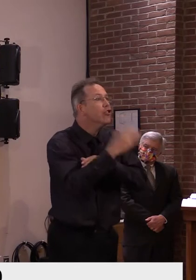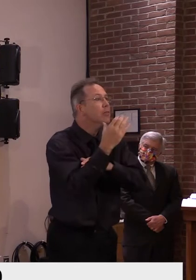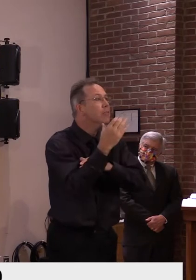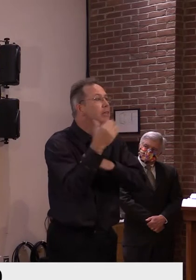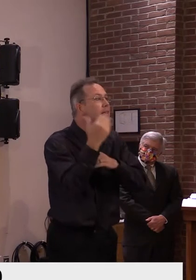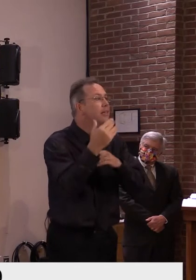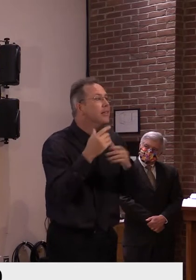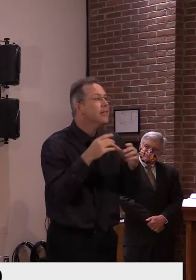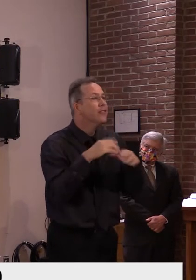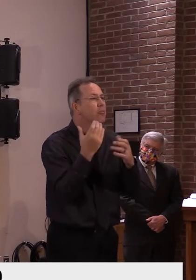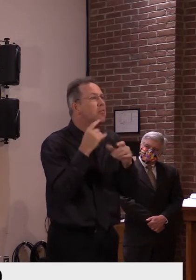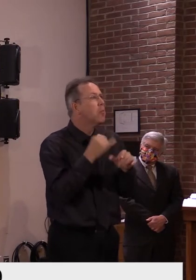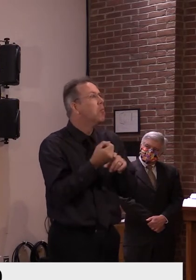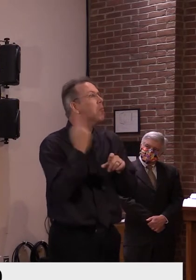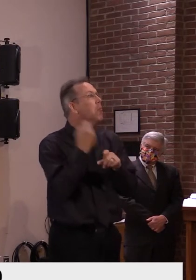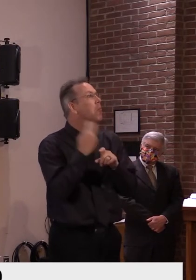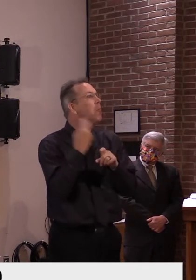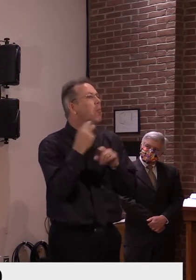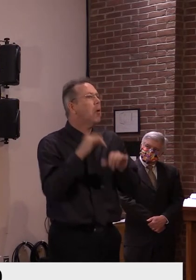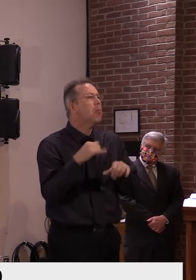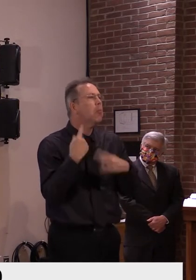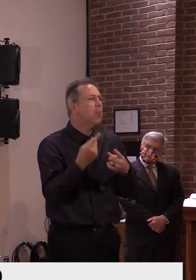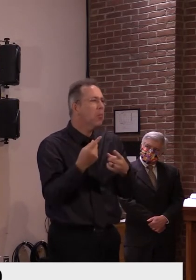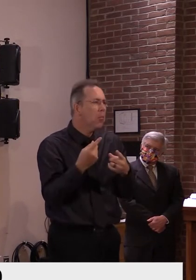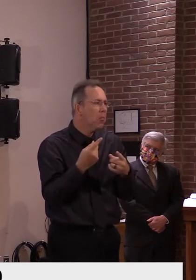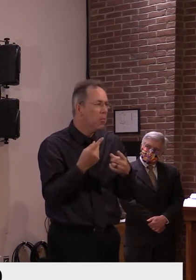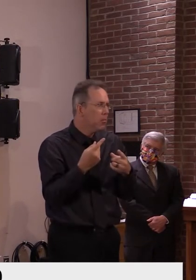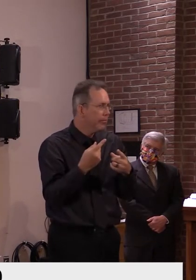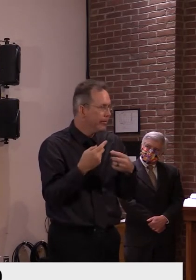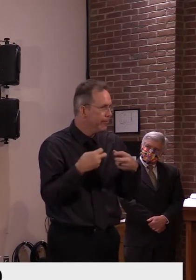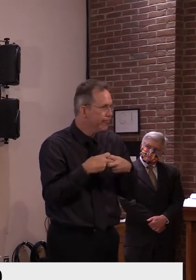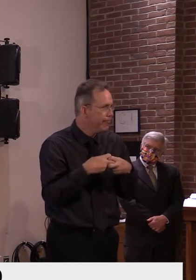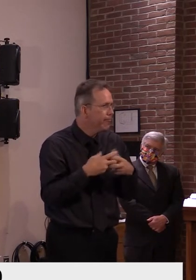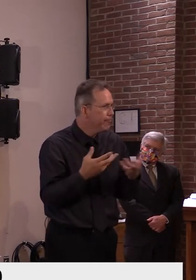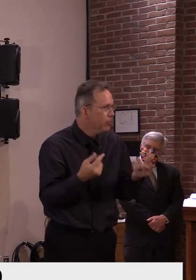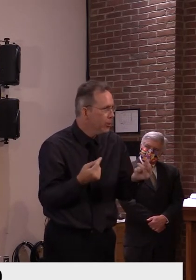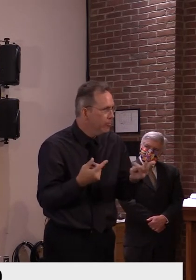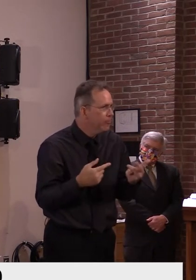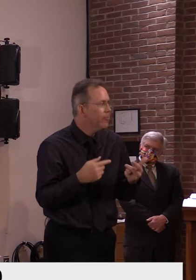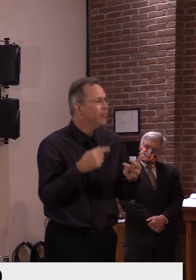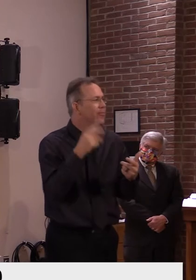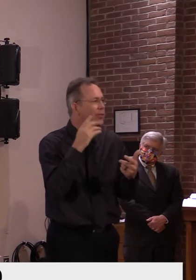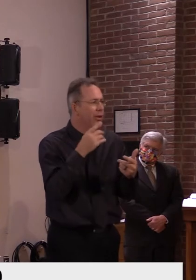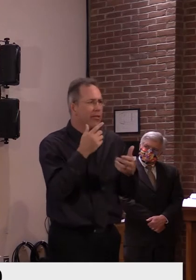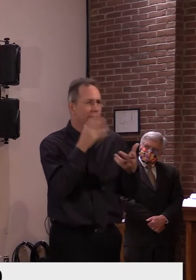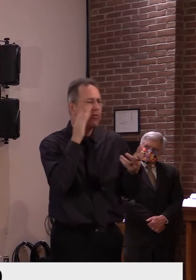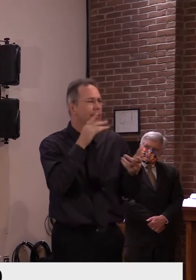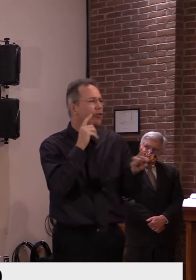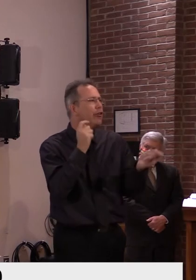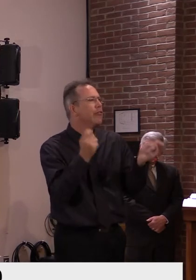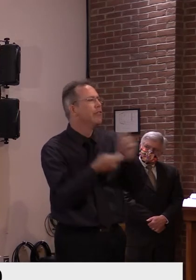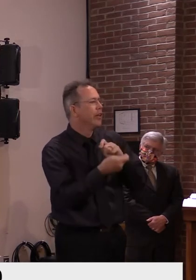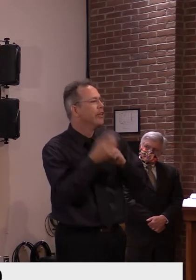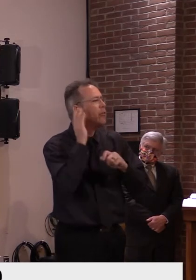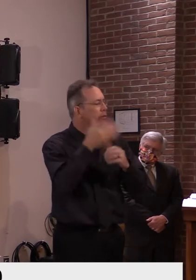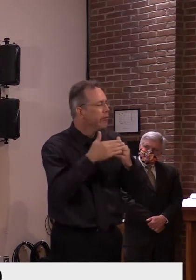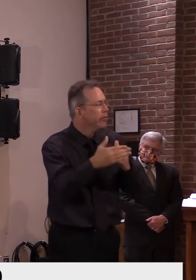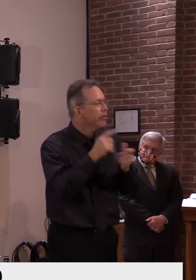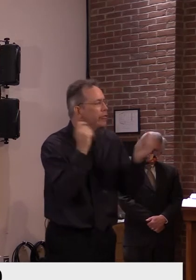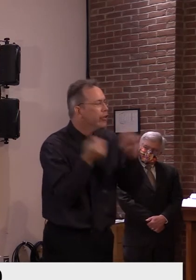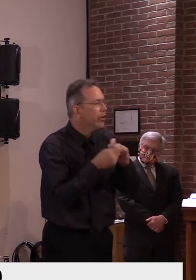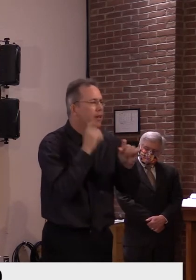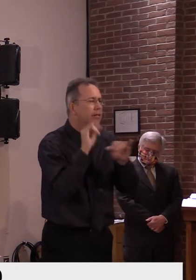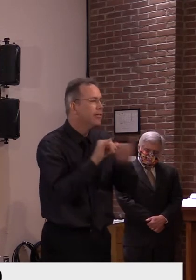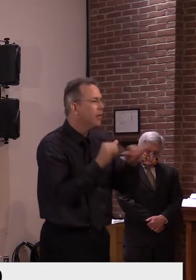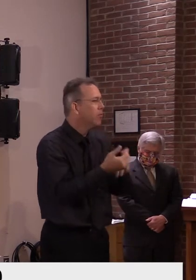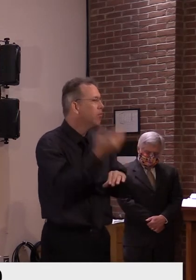them correctly. Because everything we do in our lives this year has looked different in our attempt to keep everything as